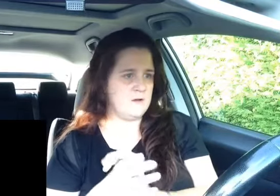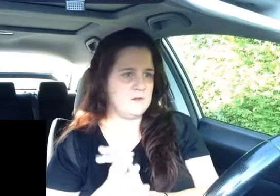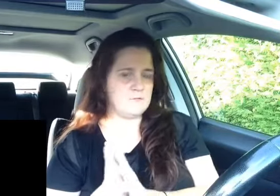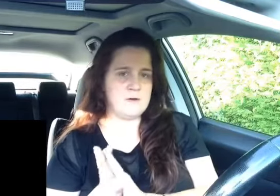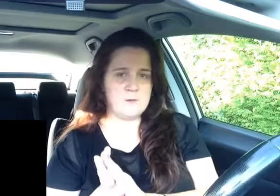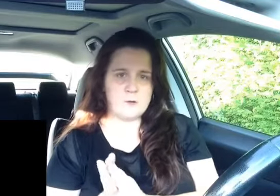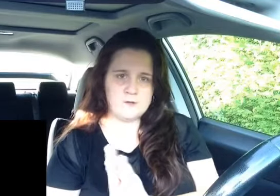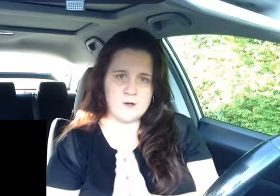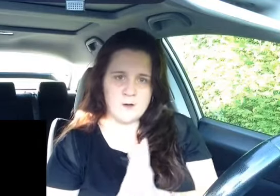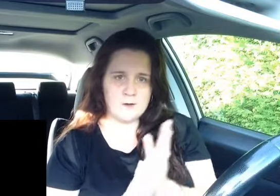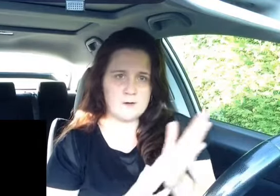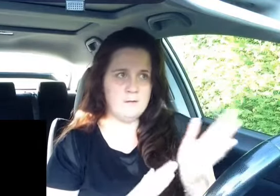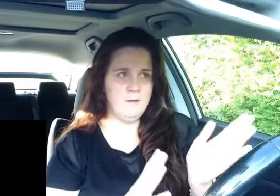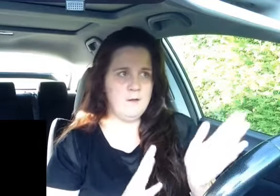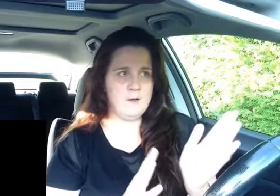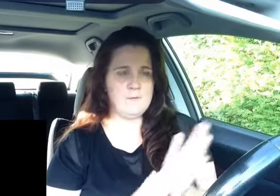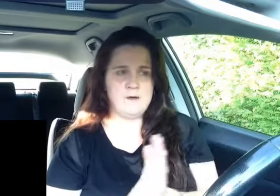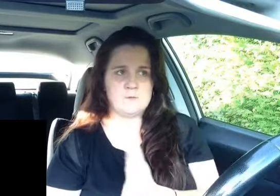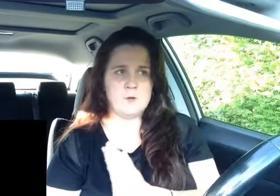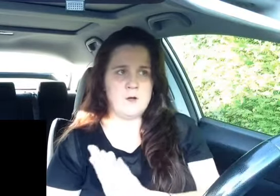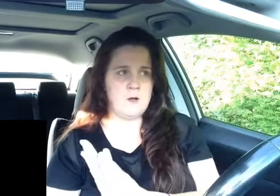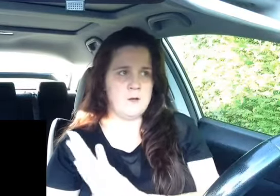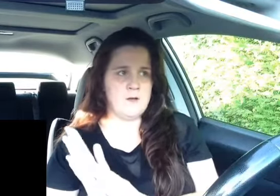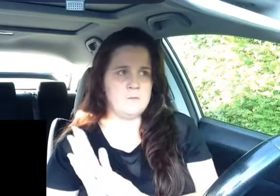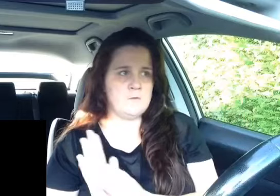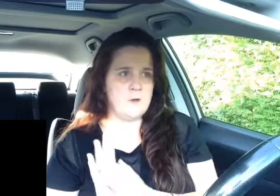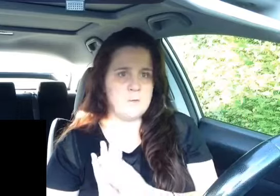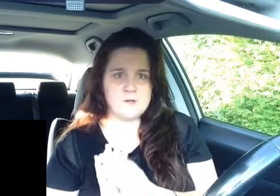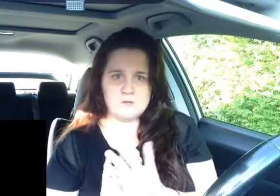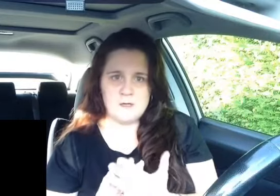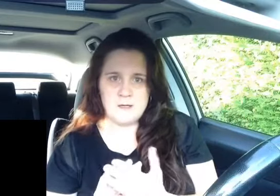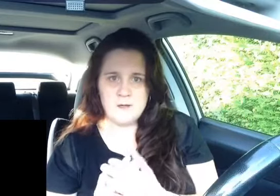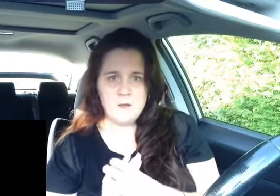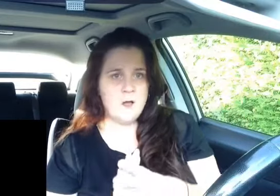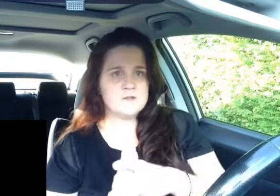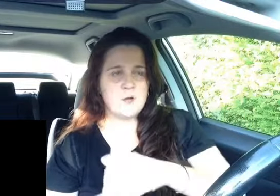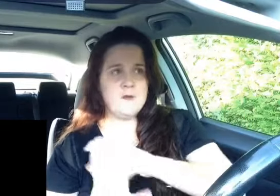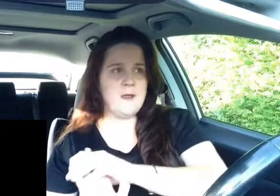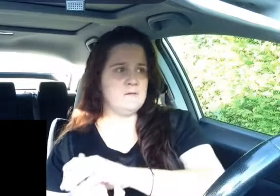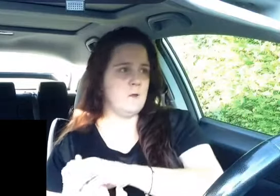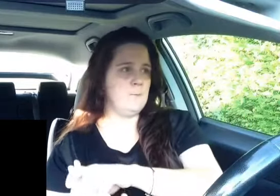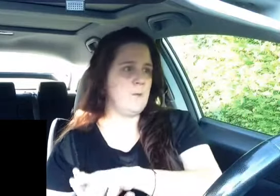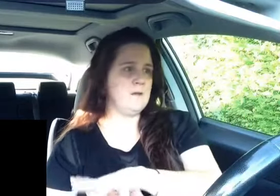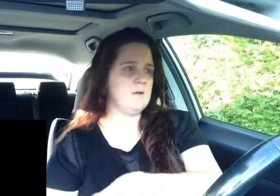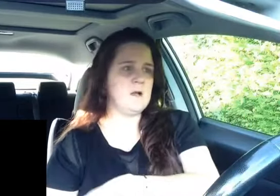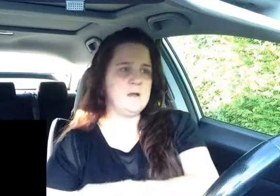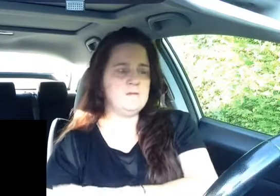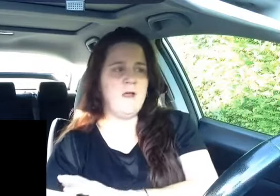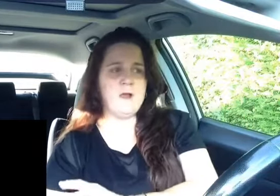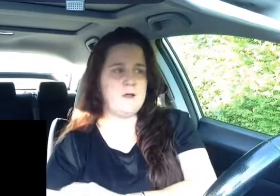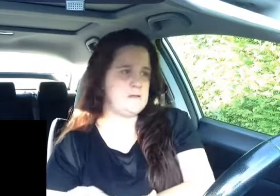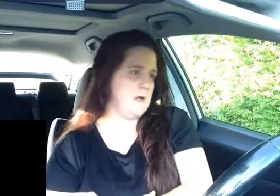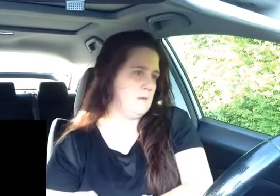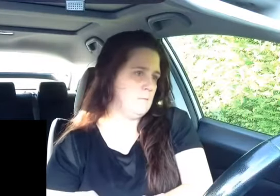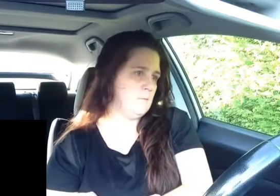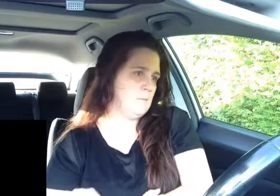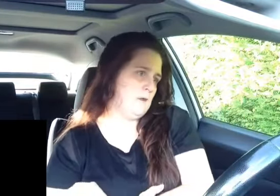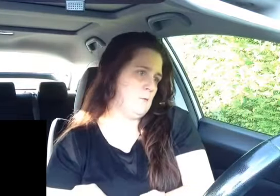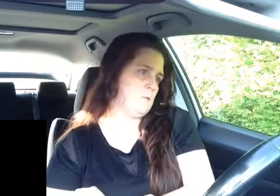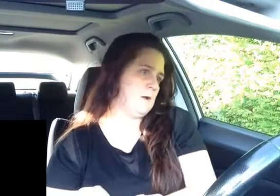is really quite dark i think that's why i like him so much really so yeah so basically 10 out of 10 that's what i'm gonna